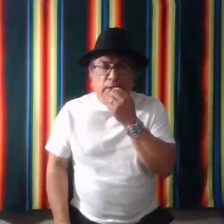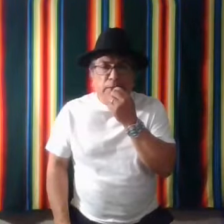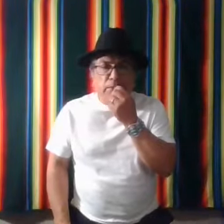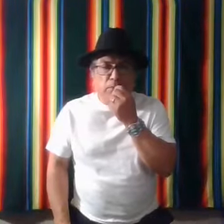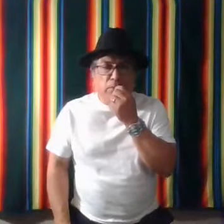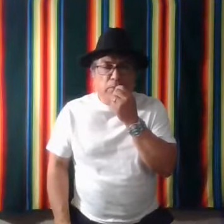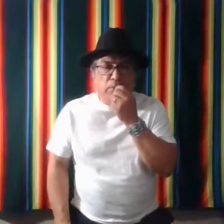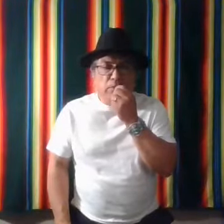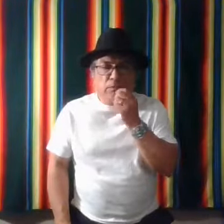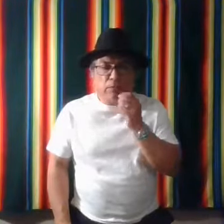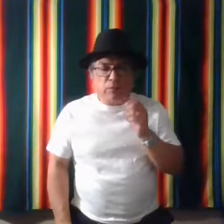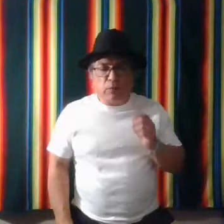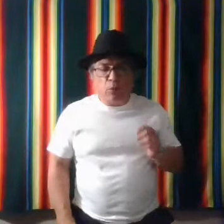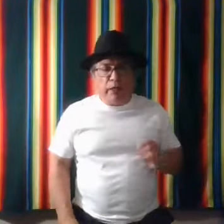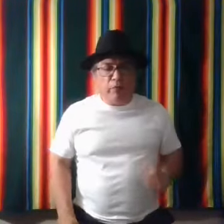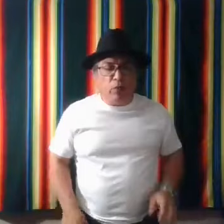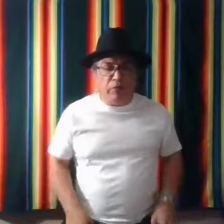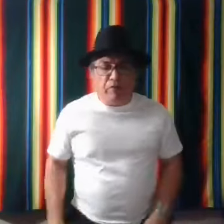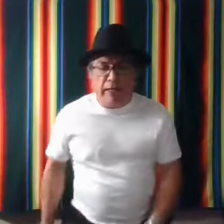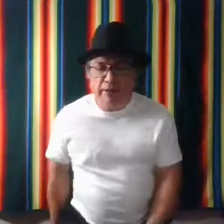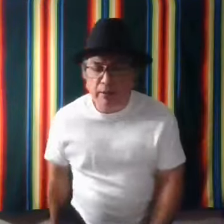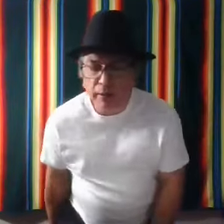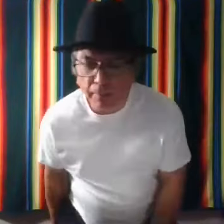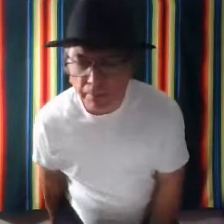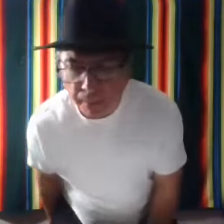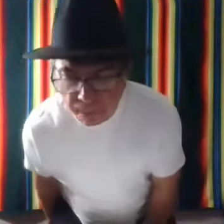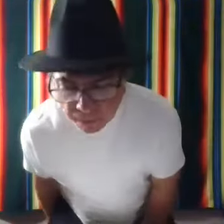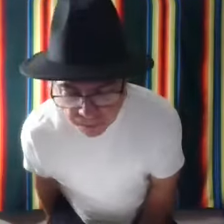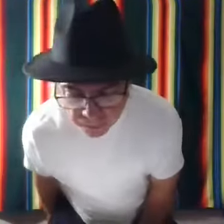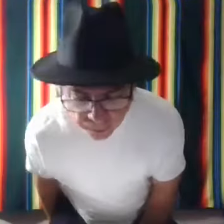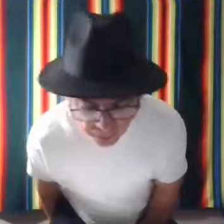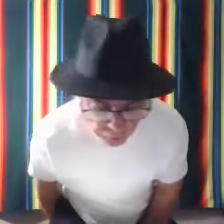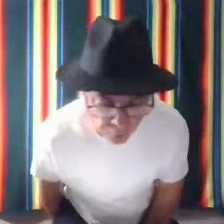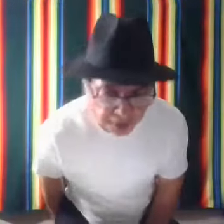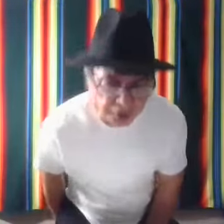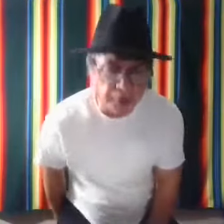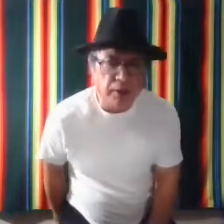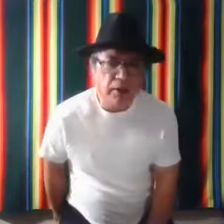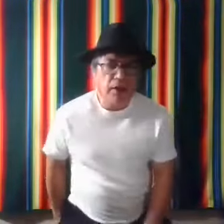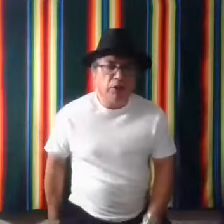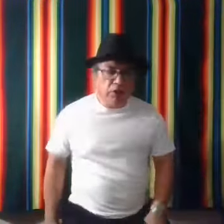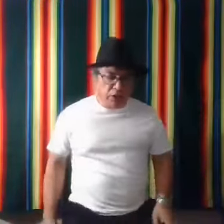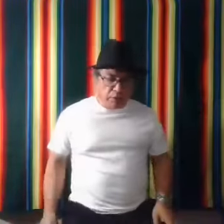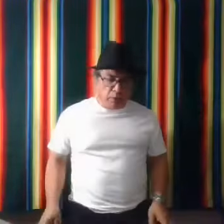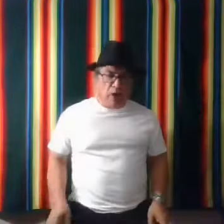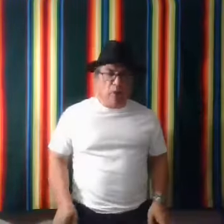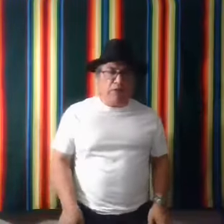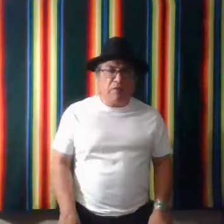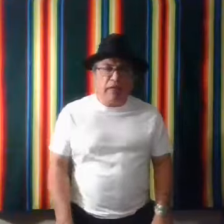whenever we face a direction, usually we always space